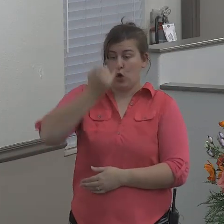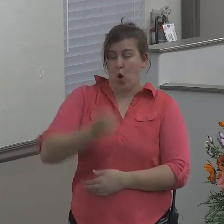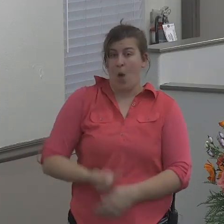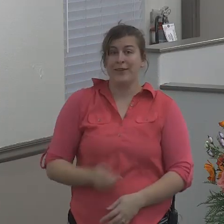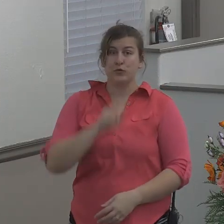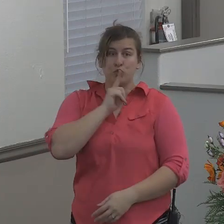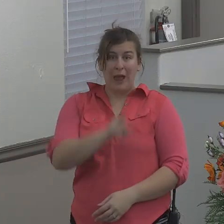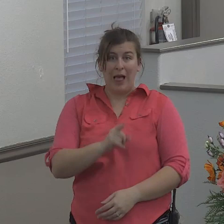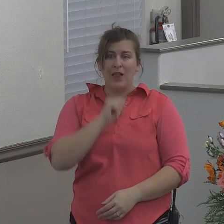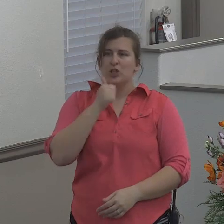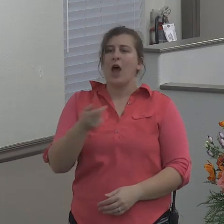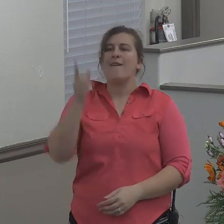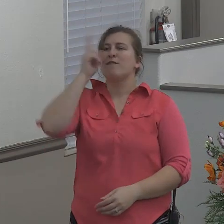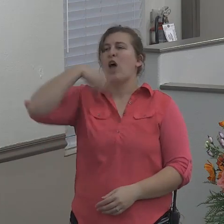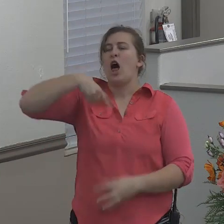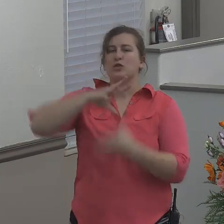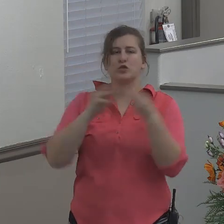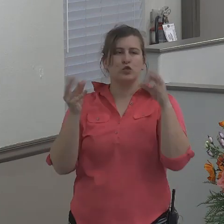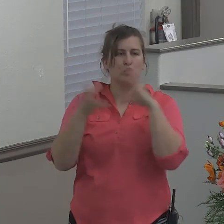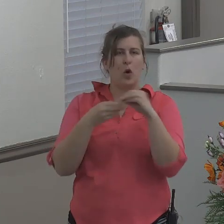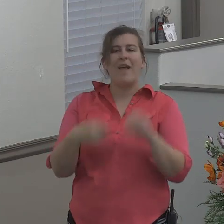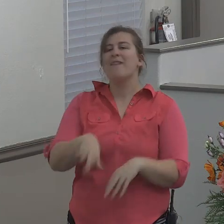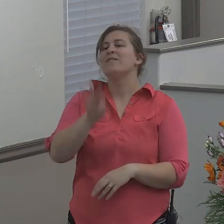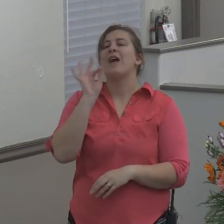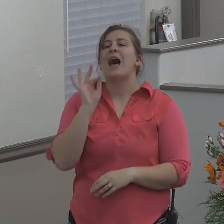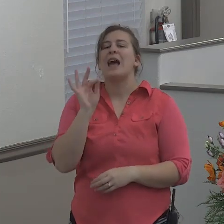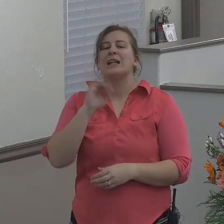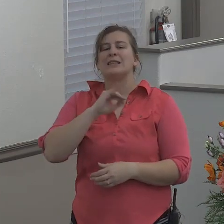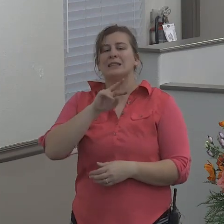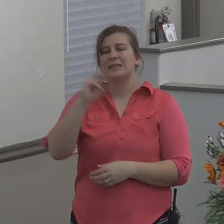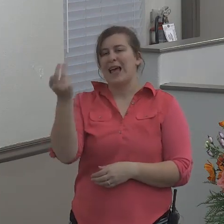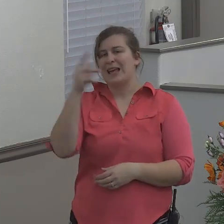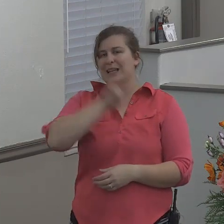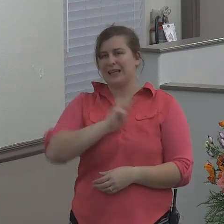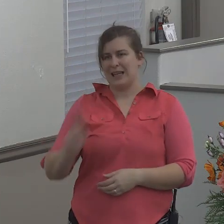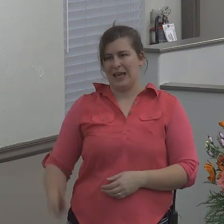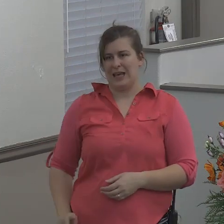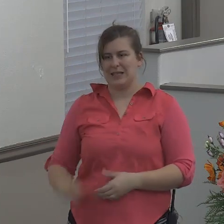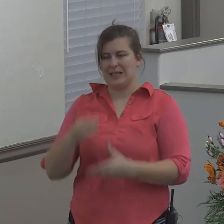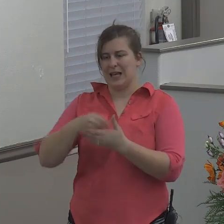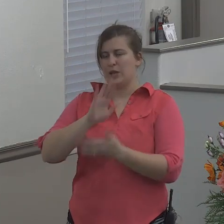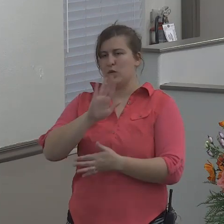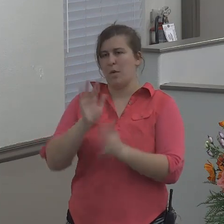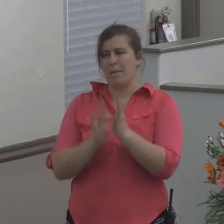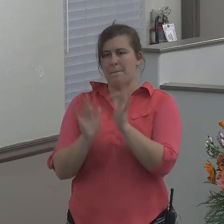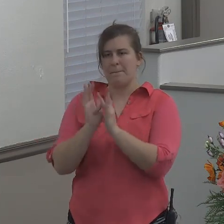fable. Let's everybody turn your Bibles over to 2 Kings chapter 14.